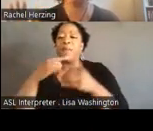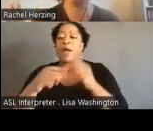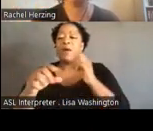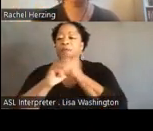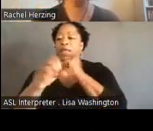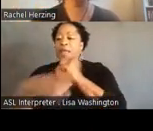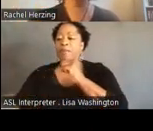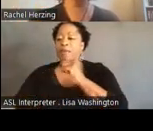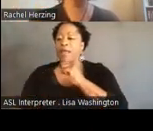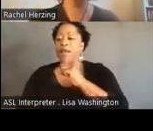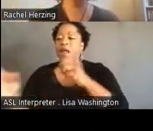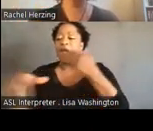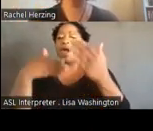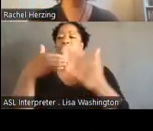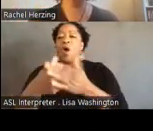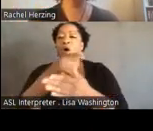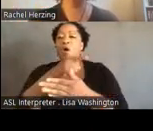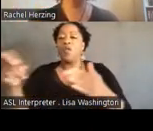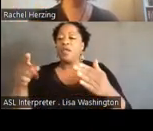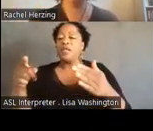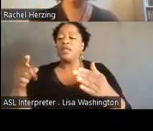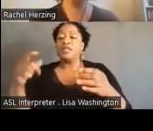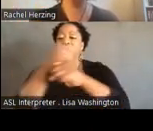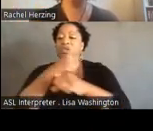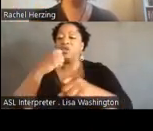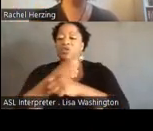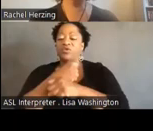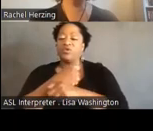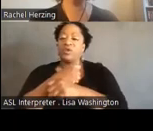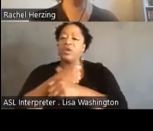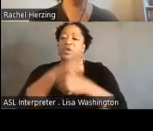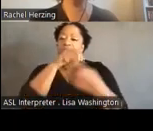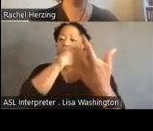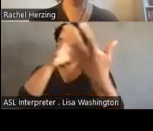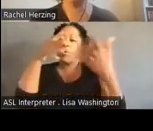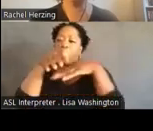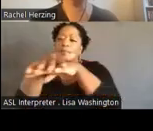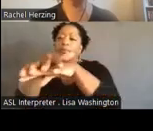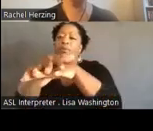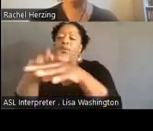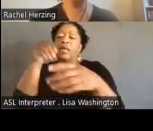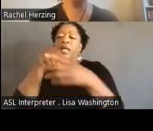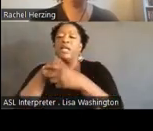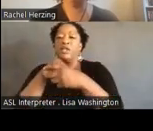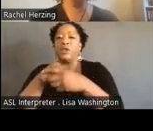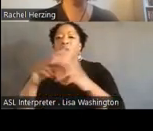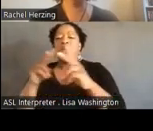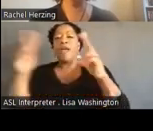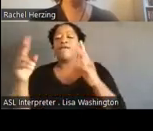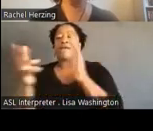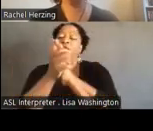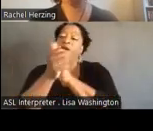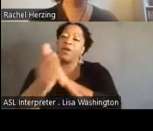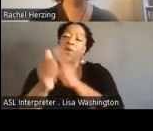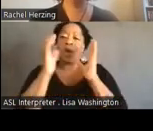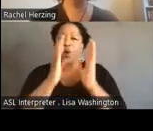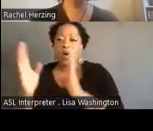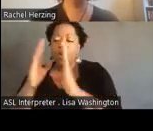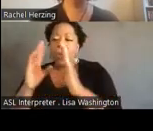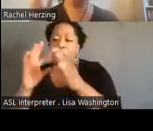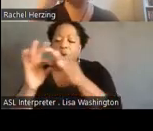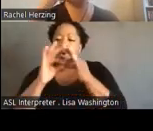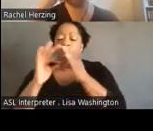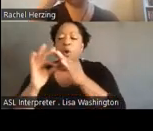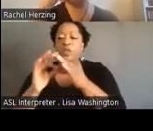all these strategies were integrated into a fairly well-coordinated and city-wide campaign. When one aspect became